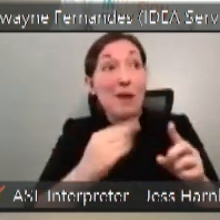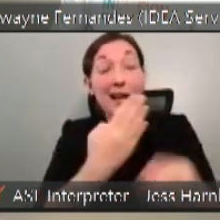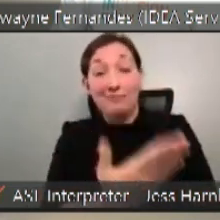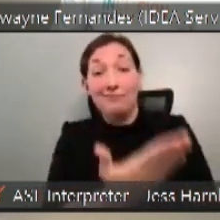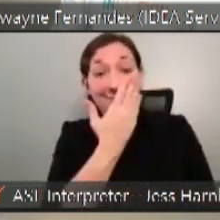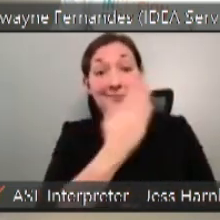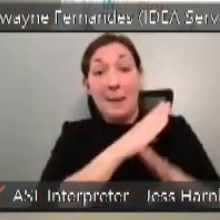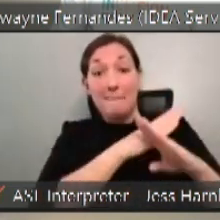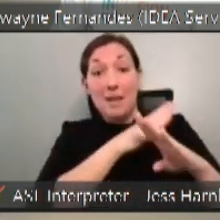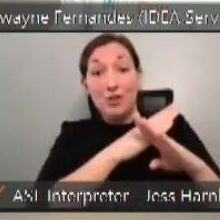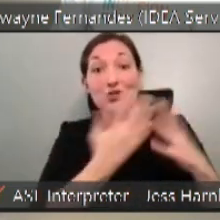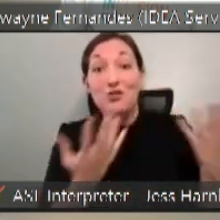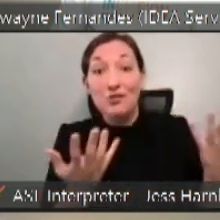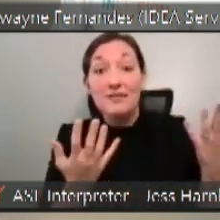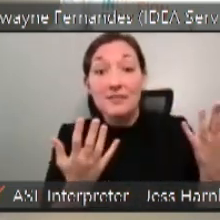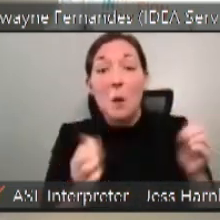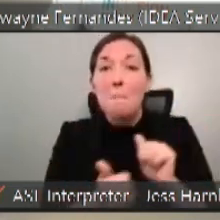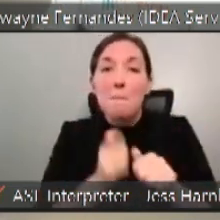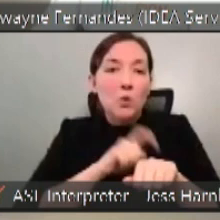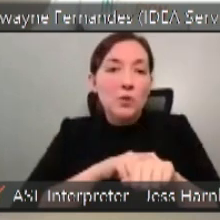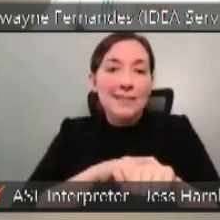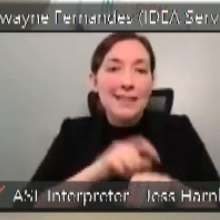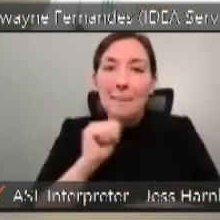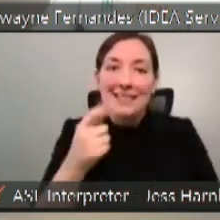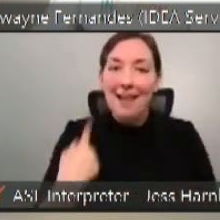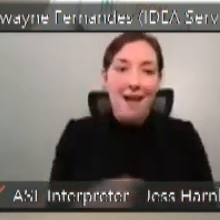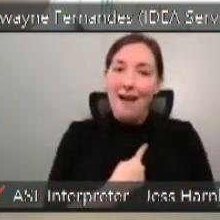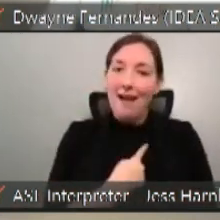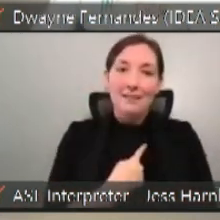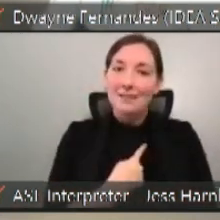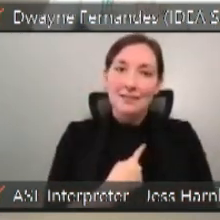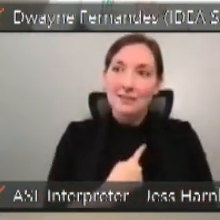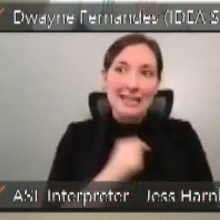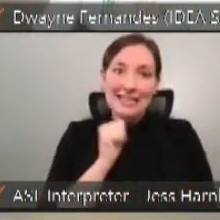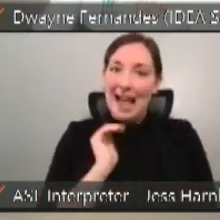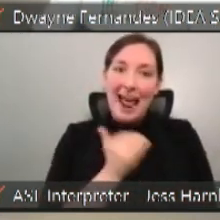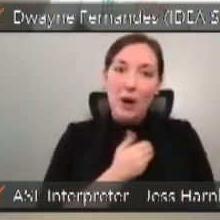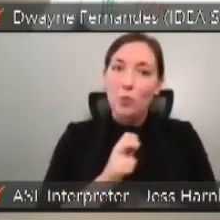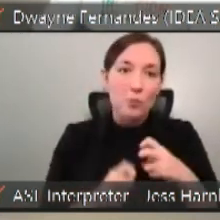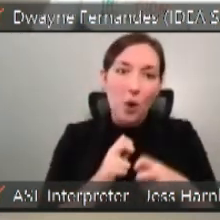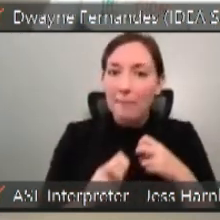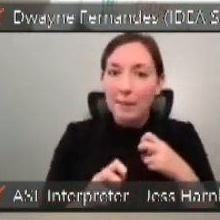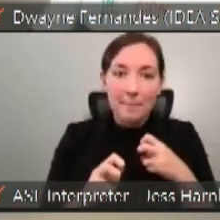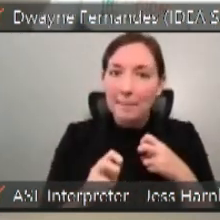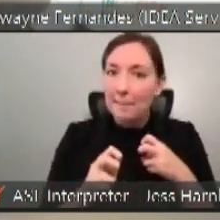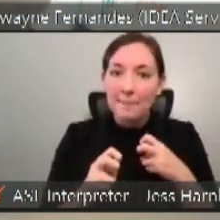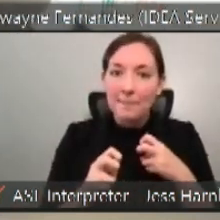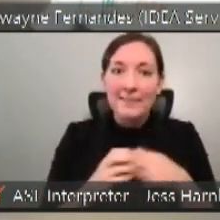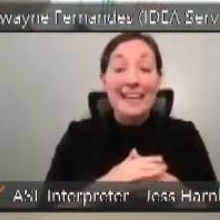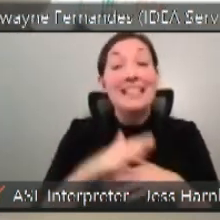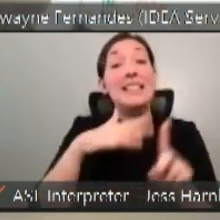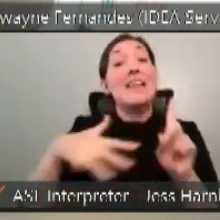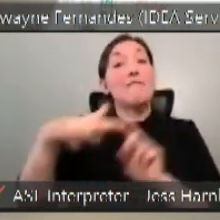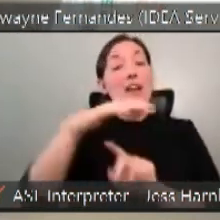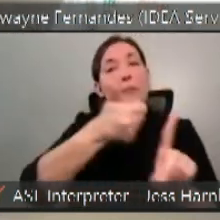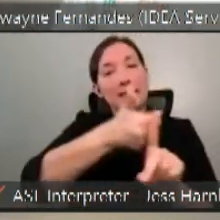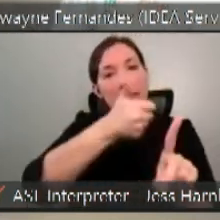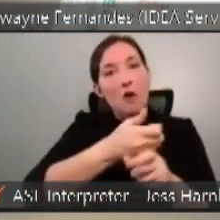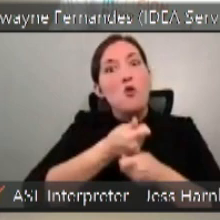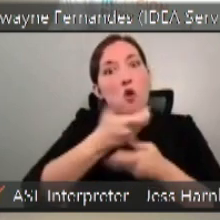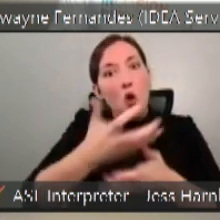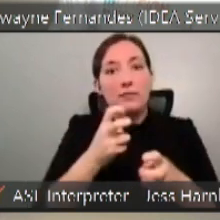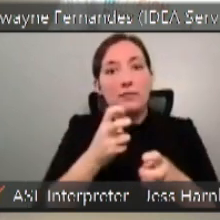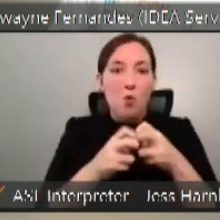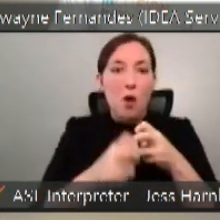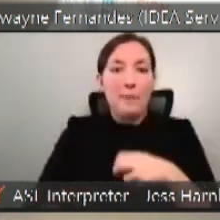before us. And, most of the time, it's not us who has the problem. It's the environment that causes so much of the